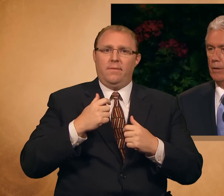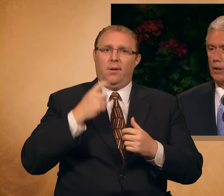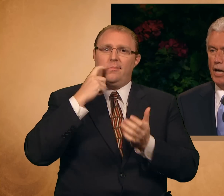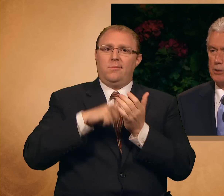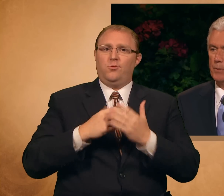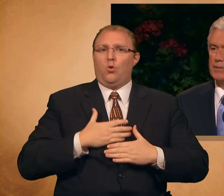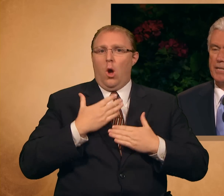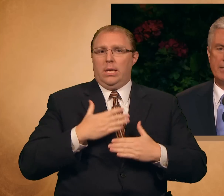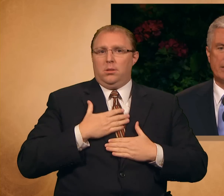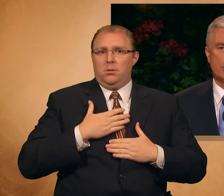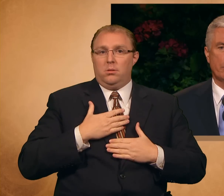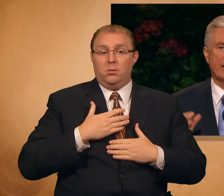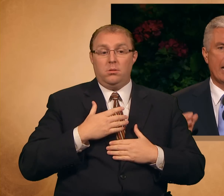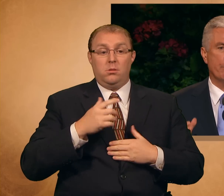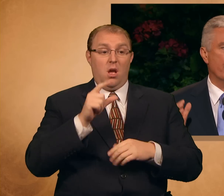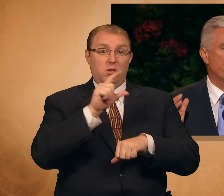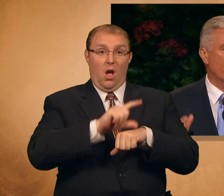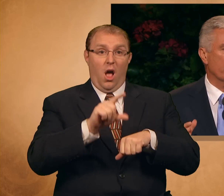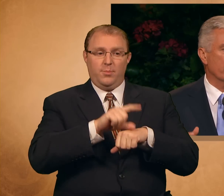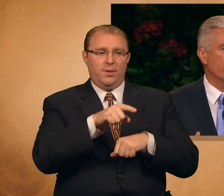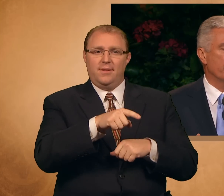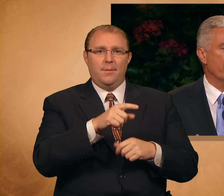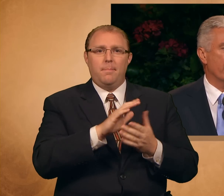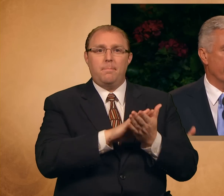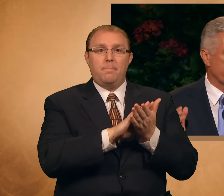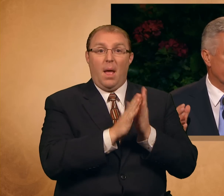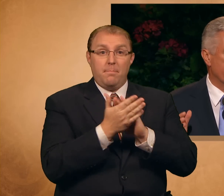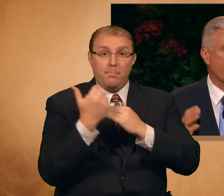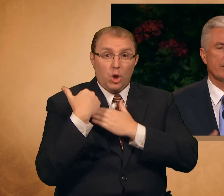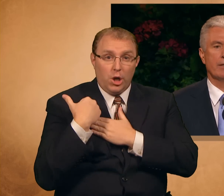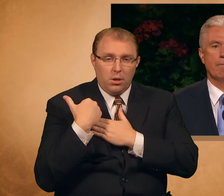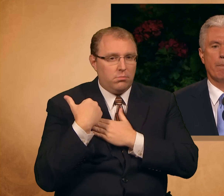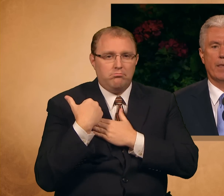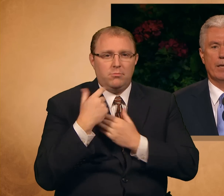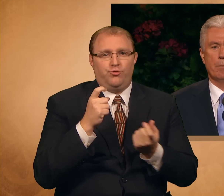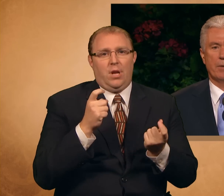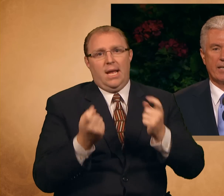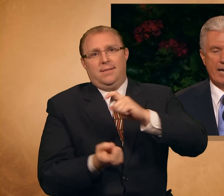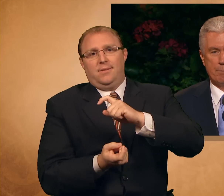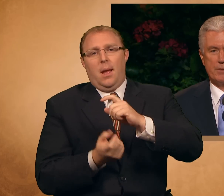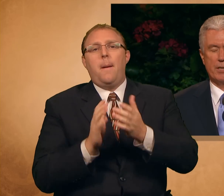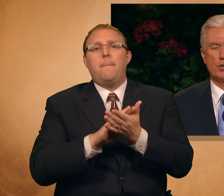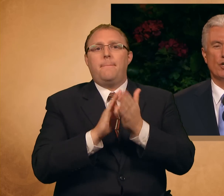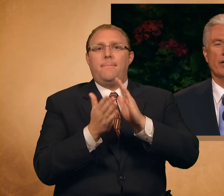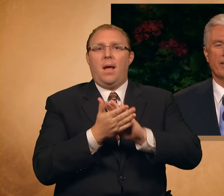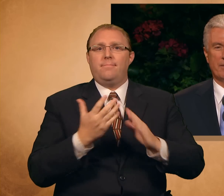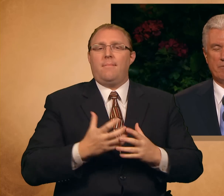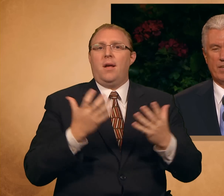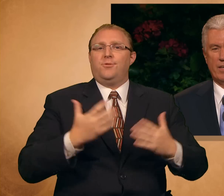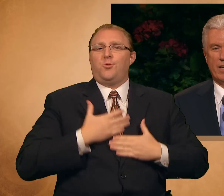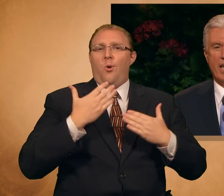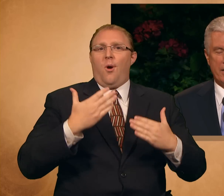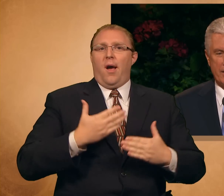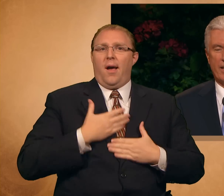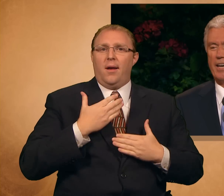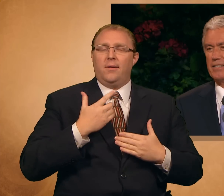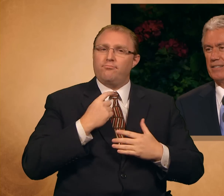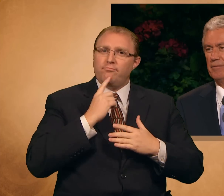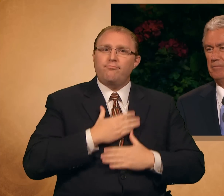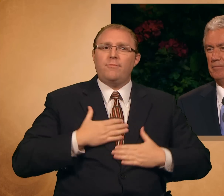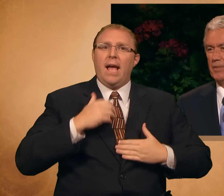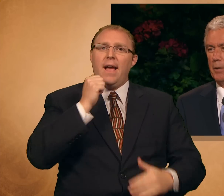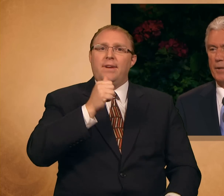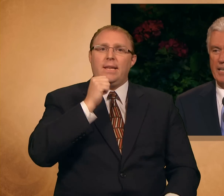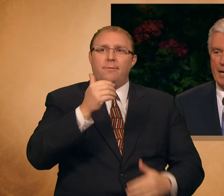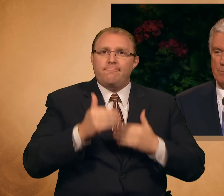the gospel ceases to become a burden and instead becomes a joy and a delight.